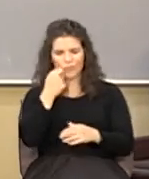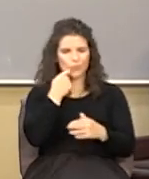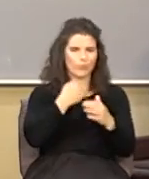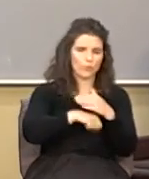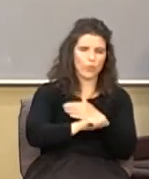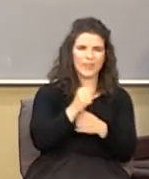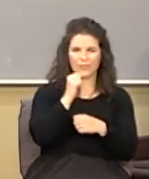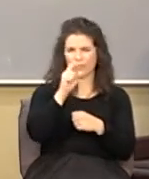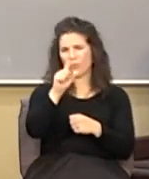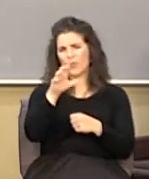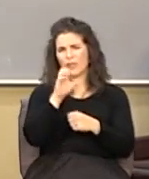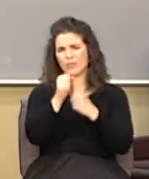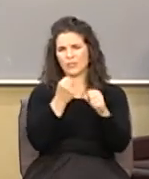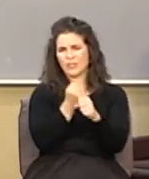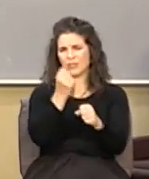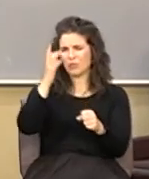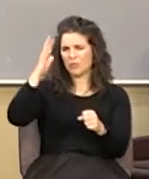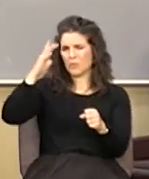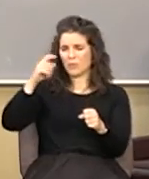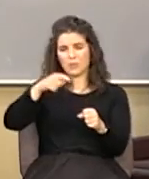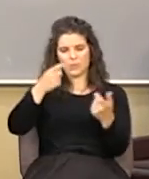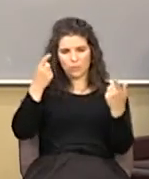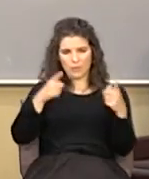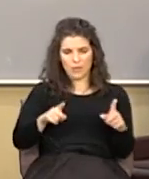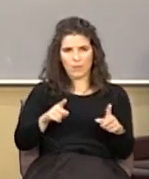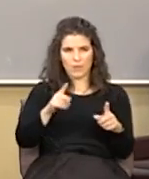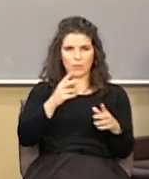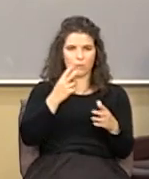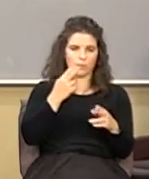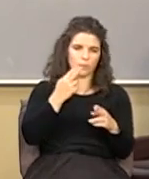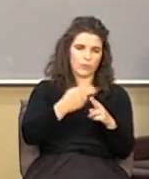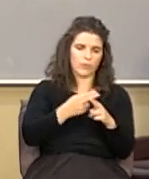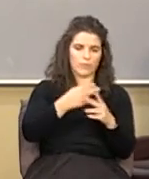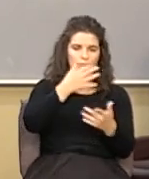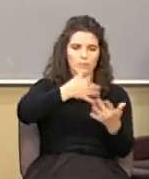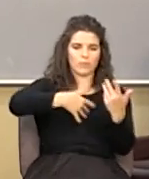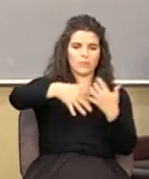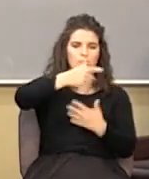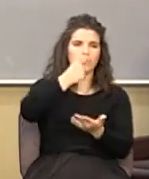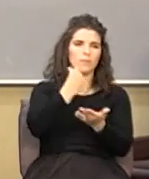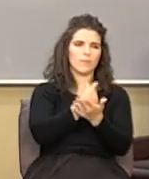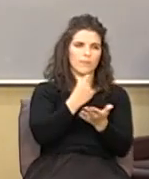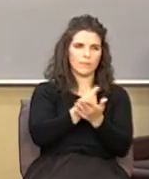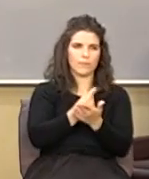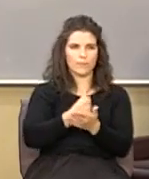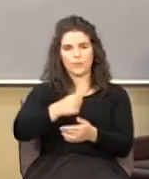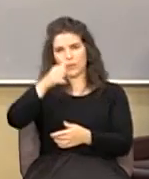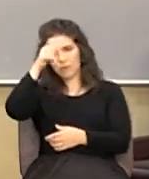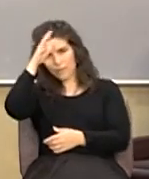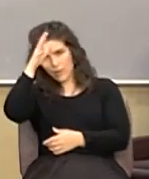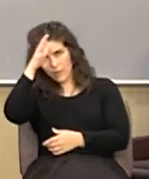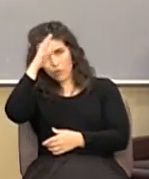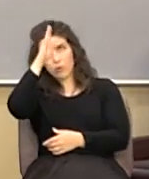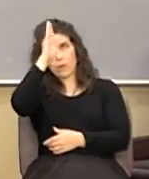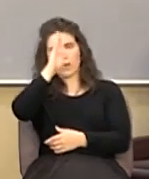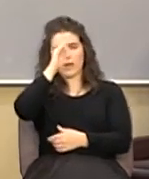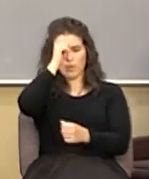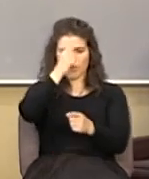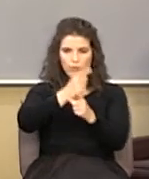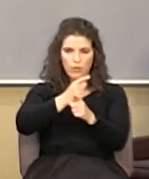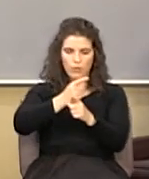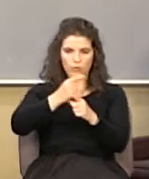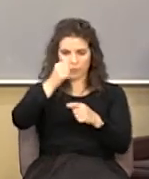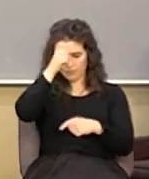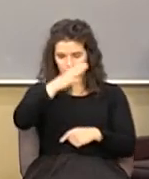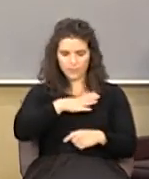years ago a hundred years ago this stuff was going around and it was called the social gospel and then it was the fatherhood of God the brotherhood of man today it's called